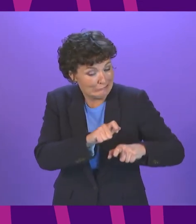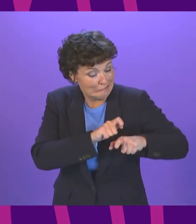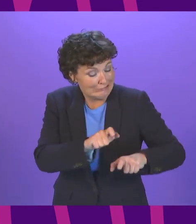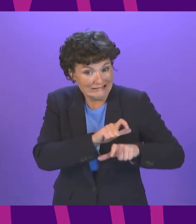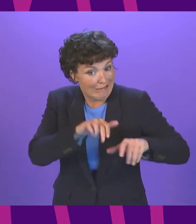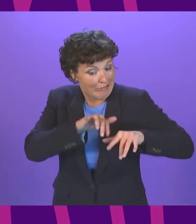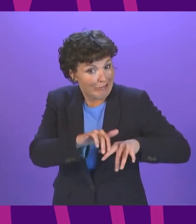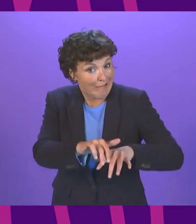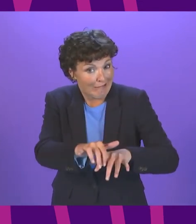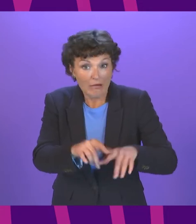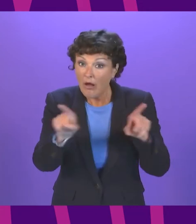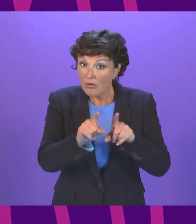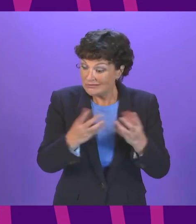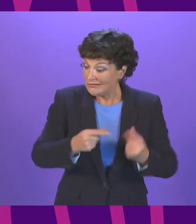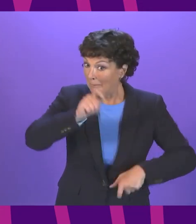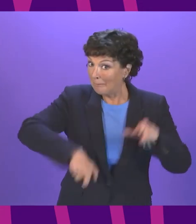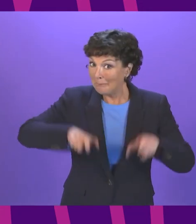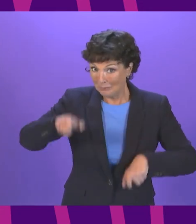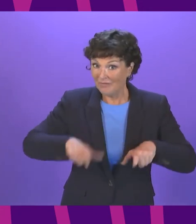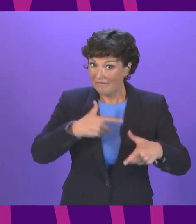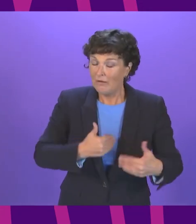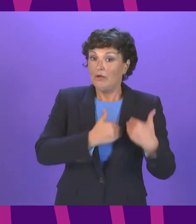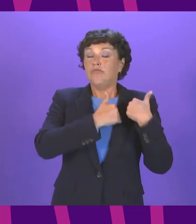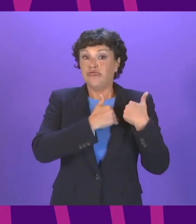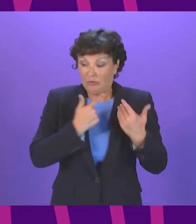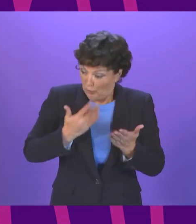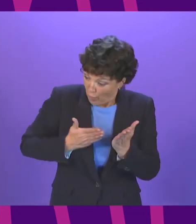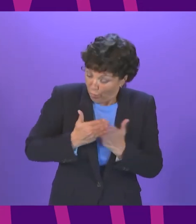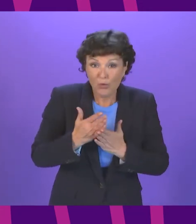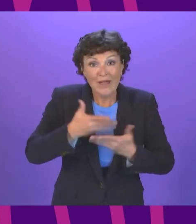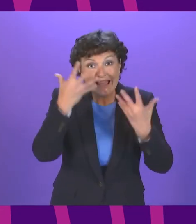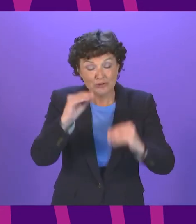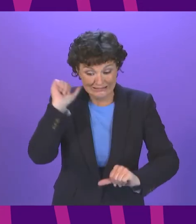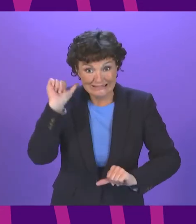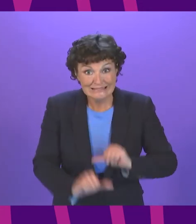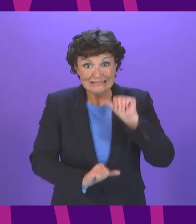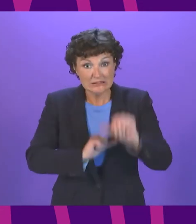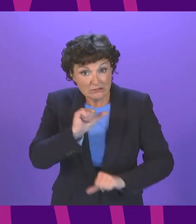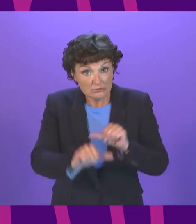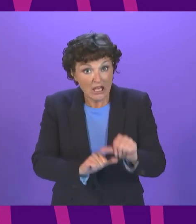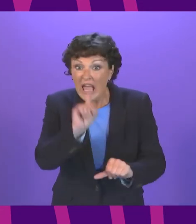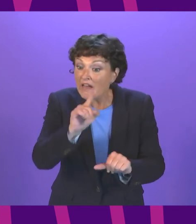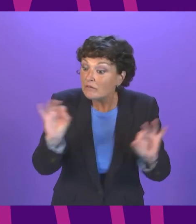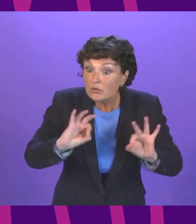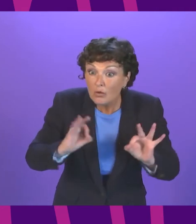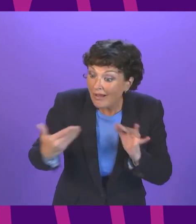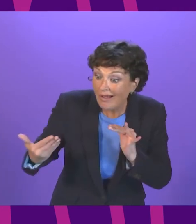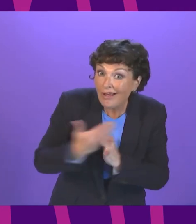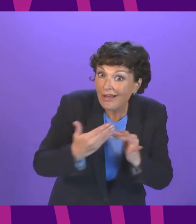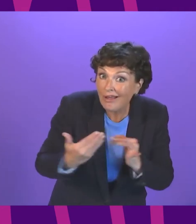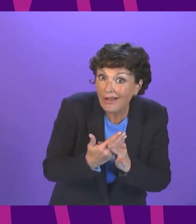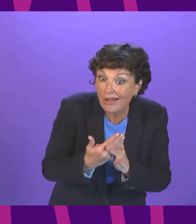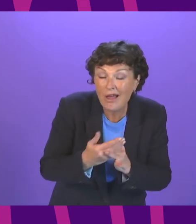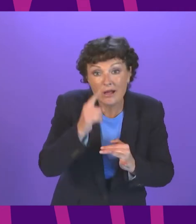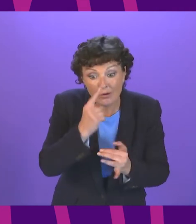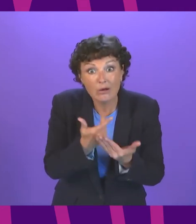will bear the weight of this disruption to their education as they go through education and it could without serious action weigh heavily on